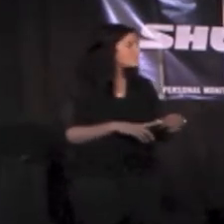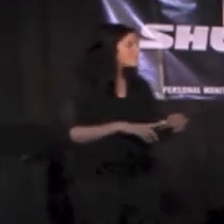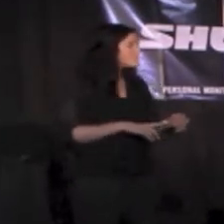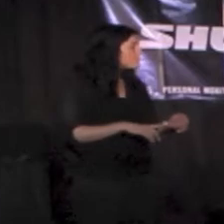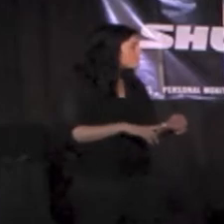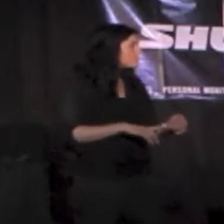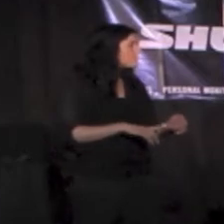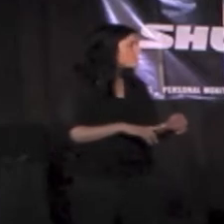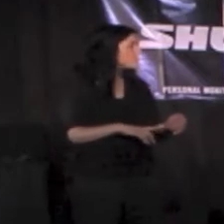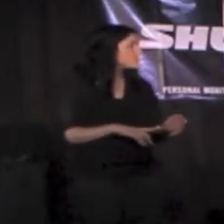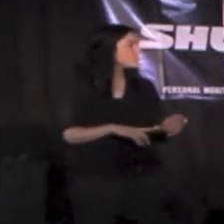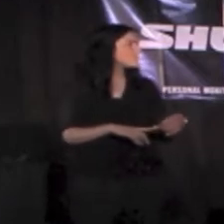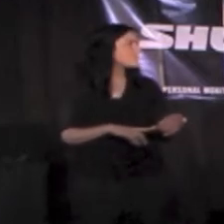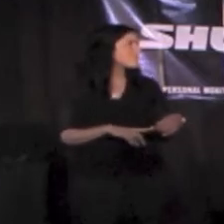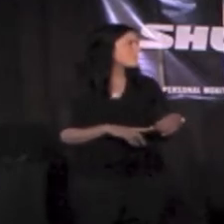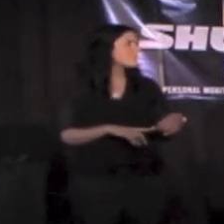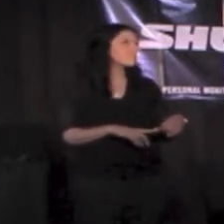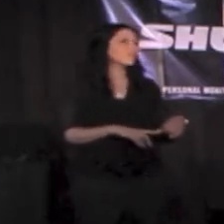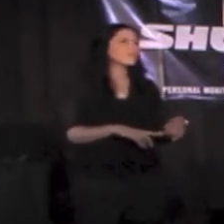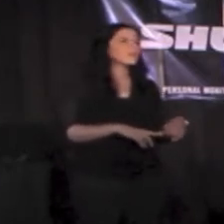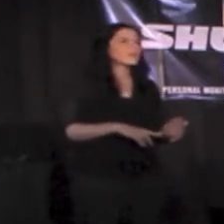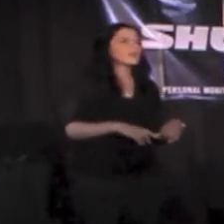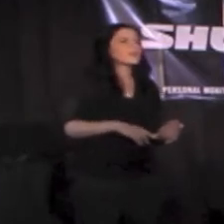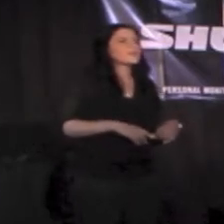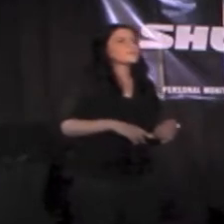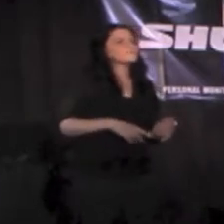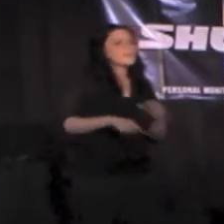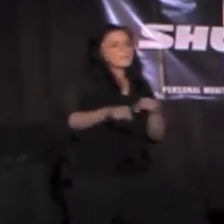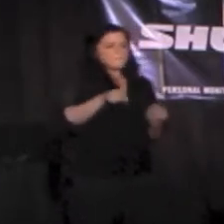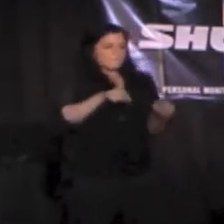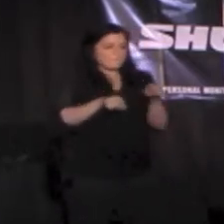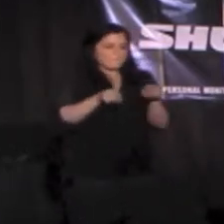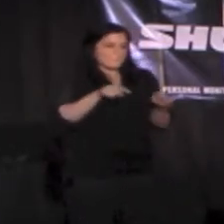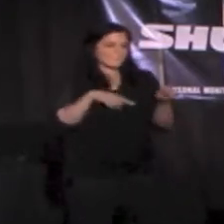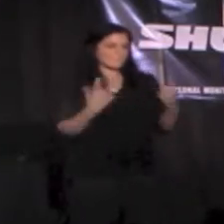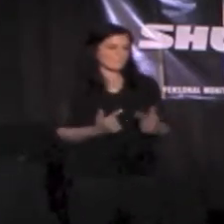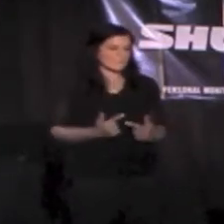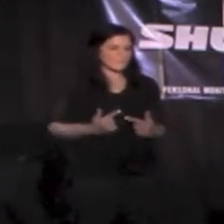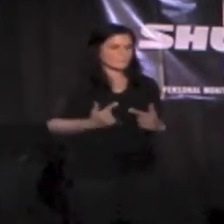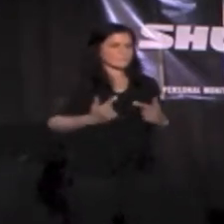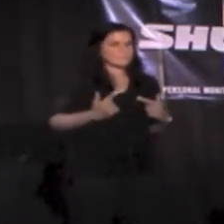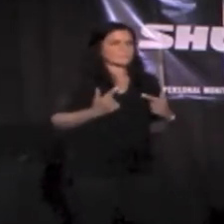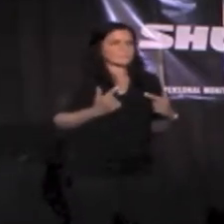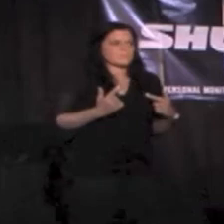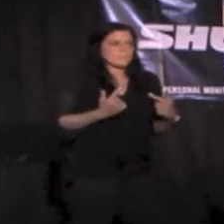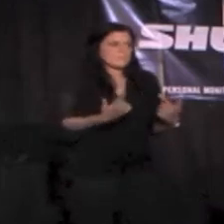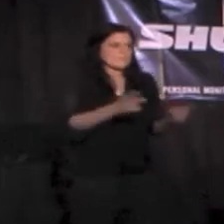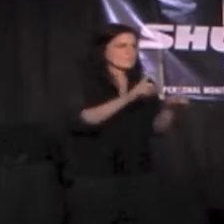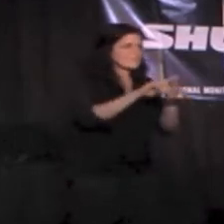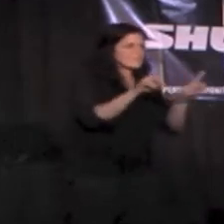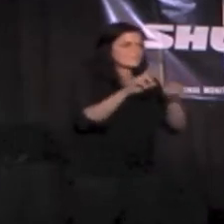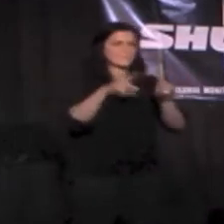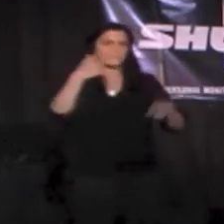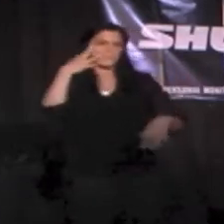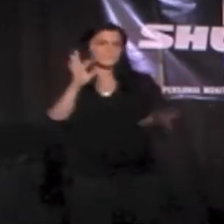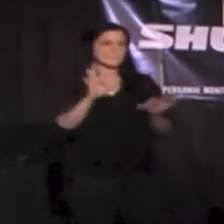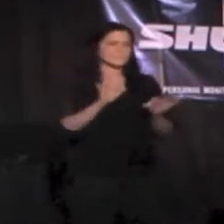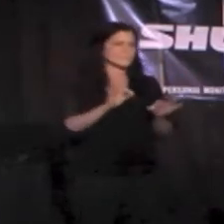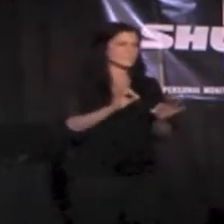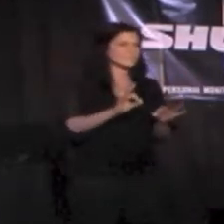If I could do it all over again I'd surely take my turn